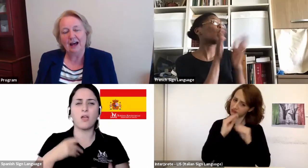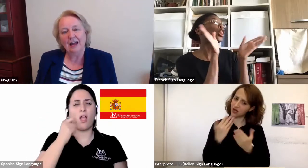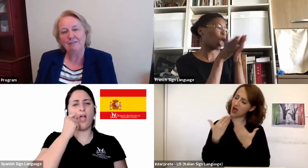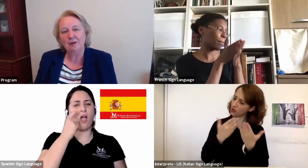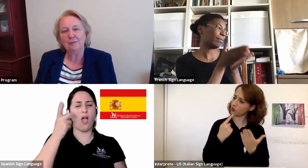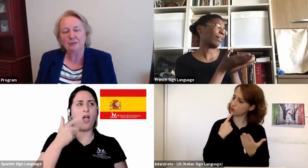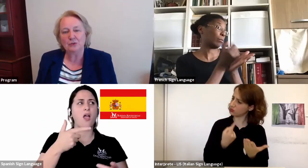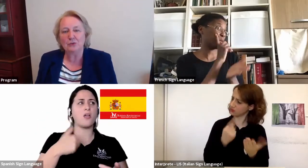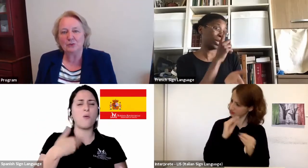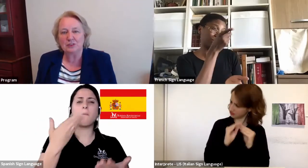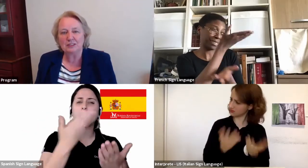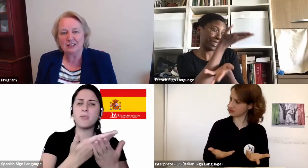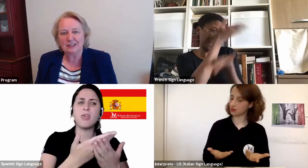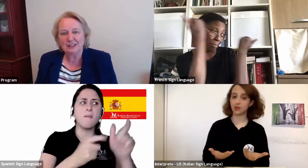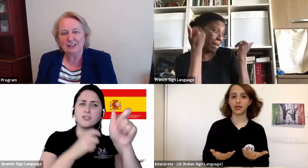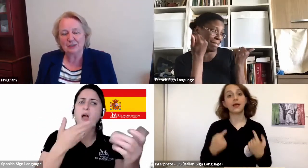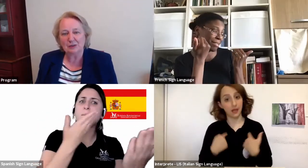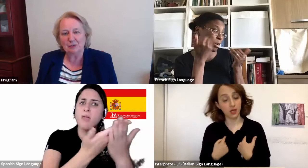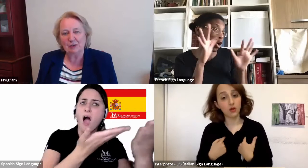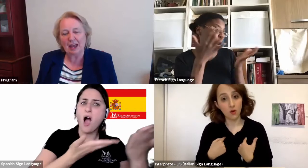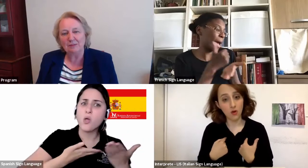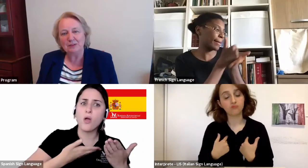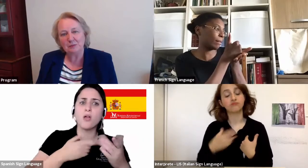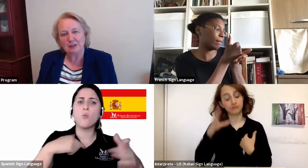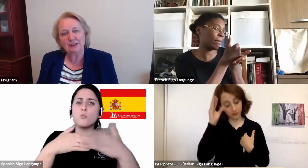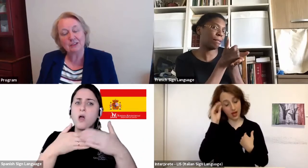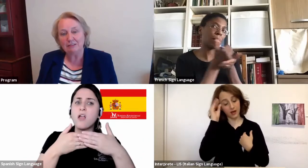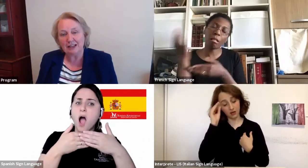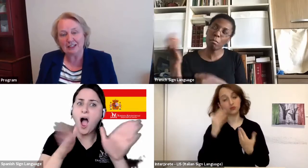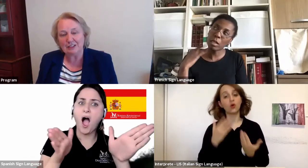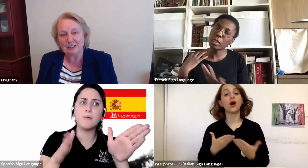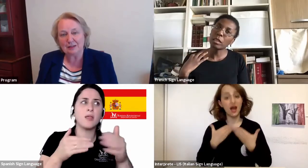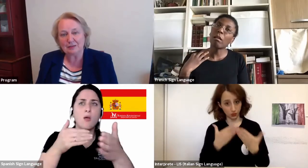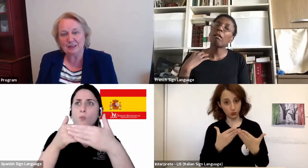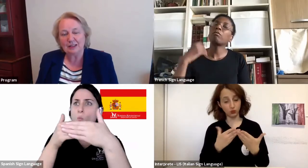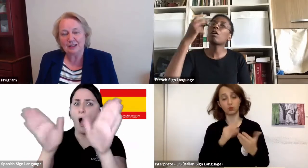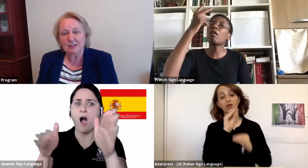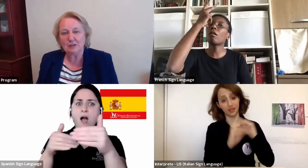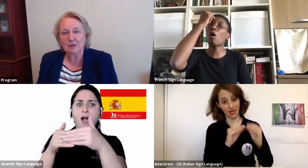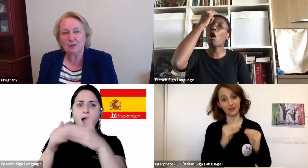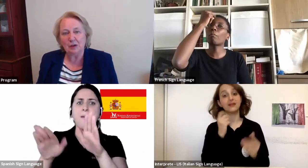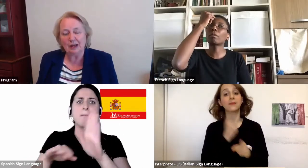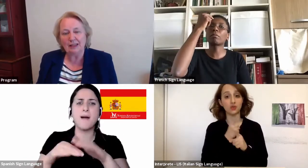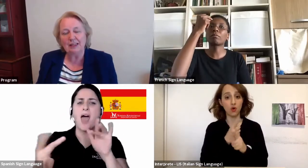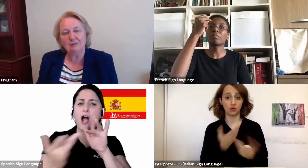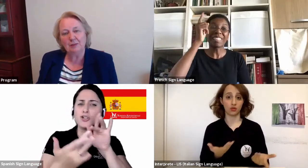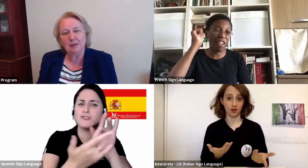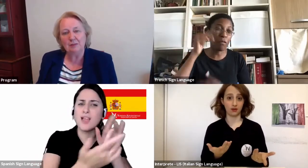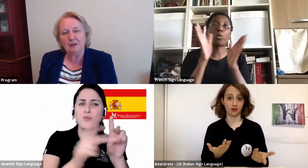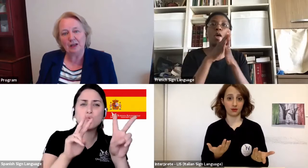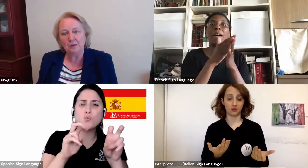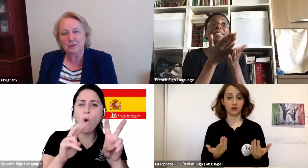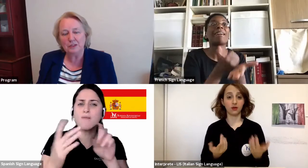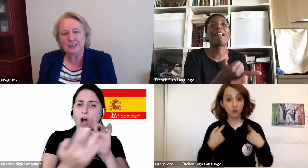I have opened doors to be able to build new relationships, to give